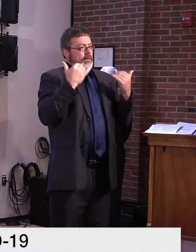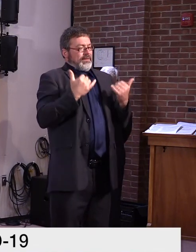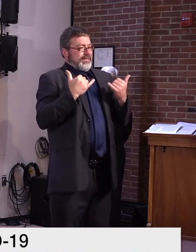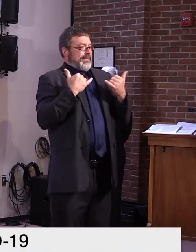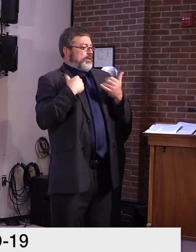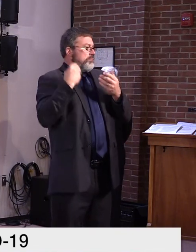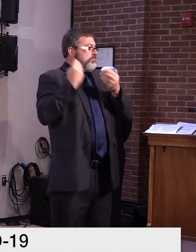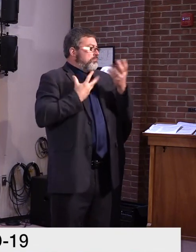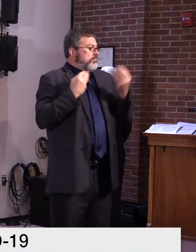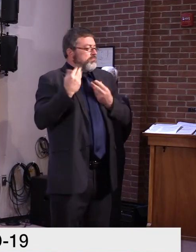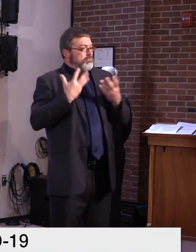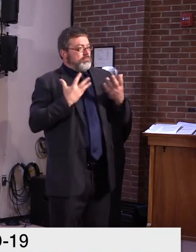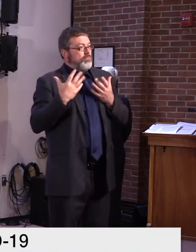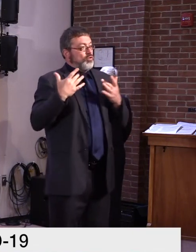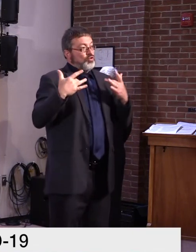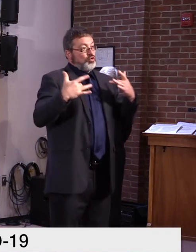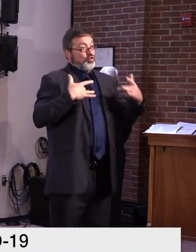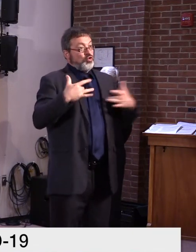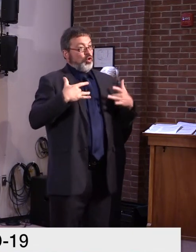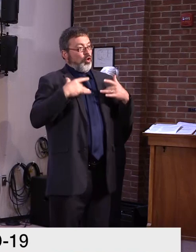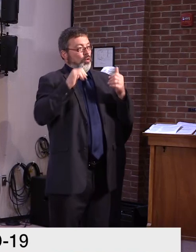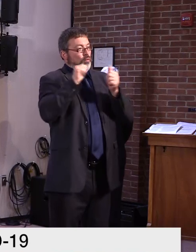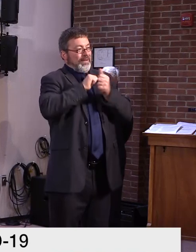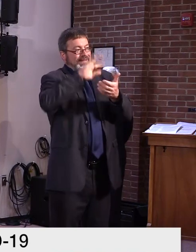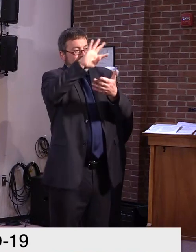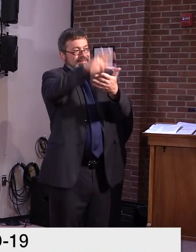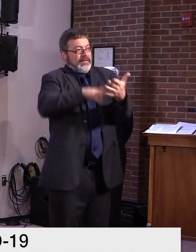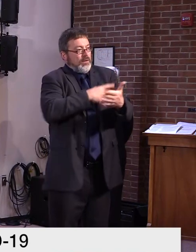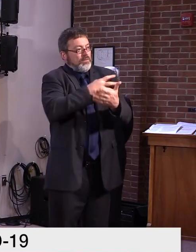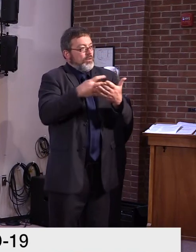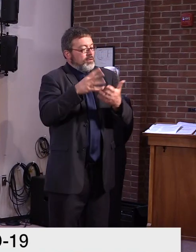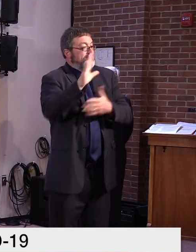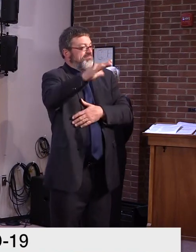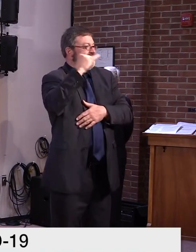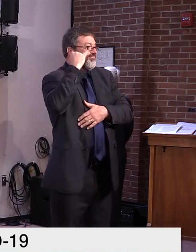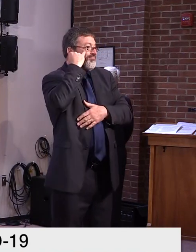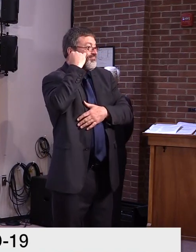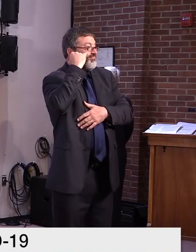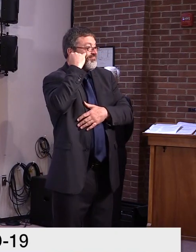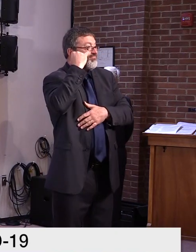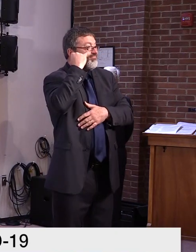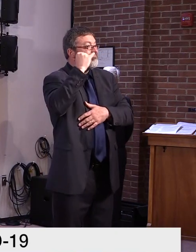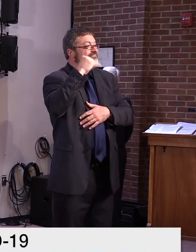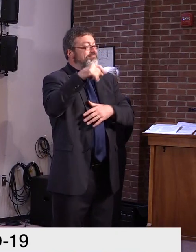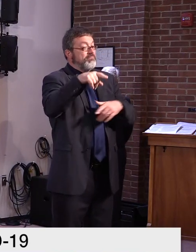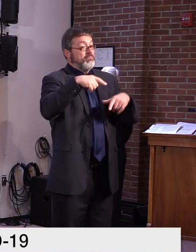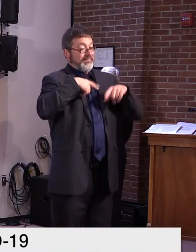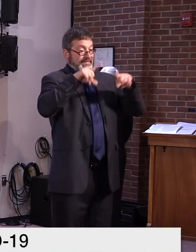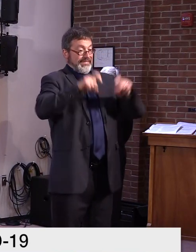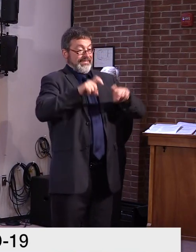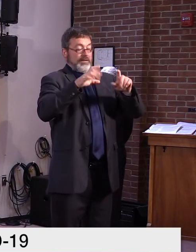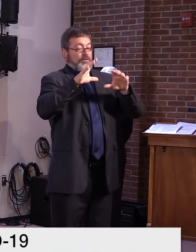concern is trying to figure out the scheduling of the exams, um, and that's where I can follow up on the other concern as well with the companies.